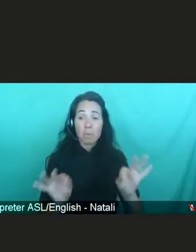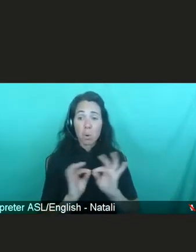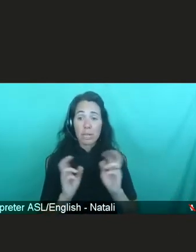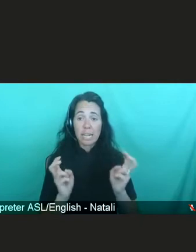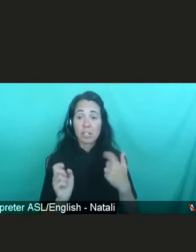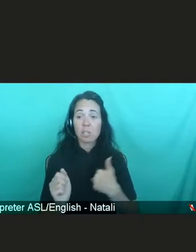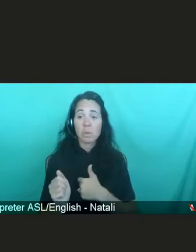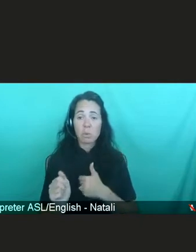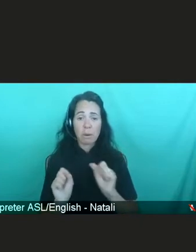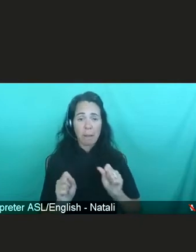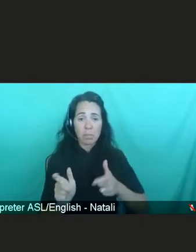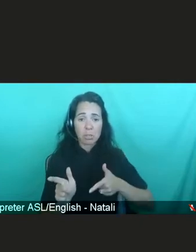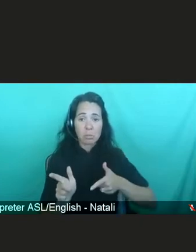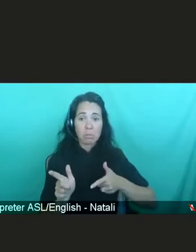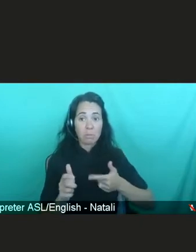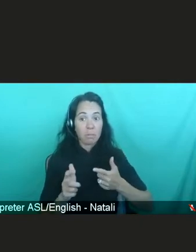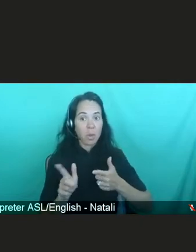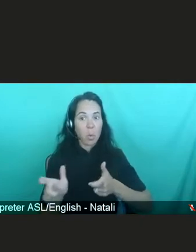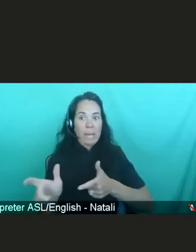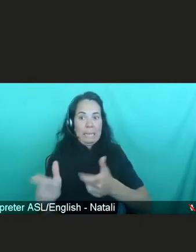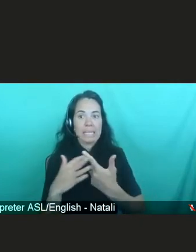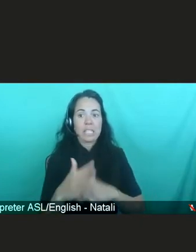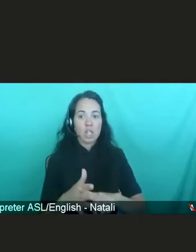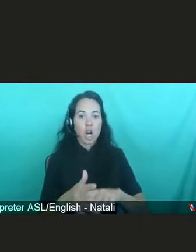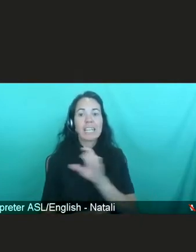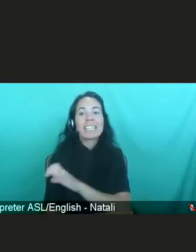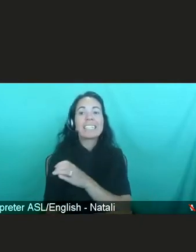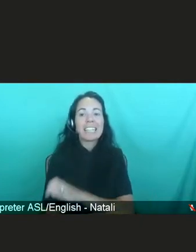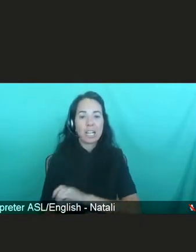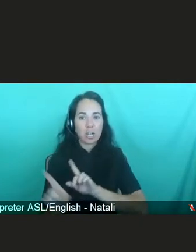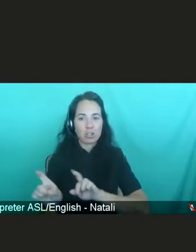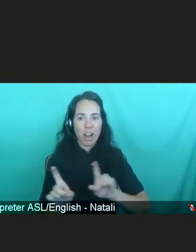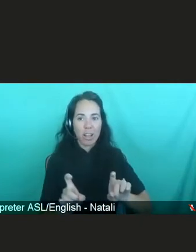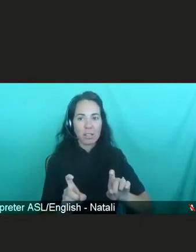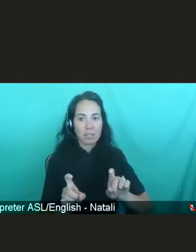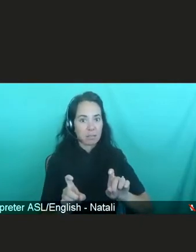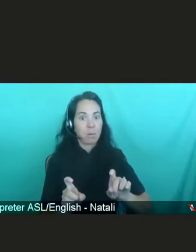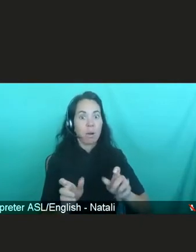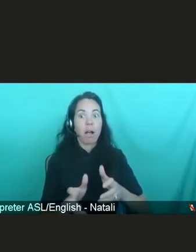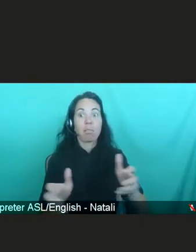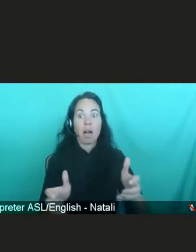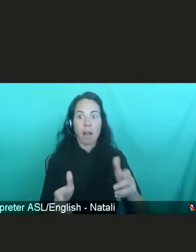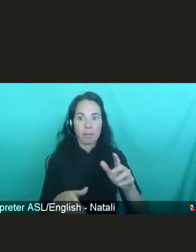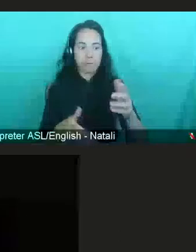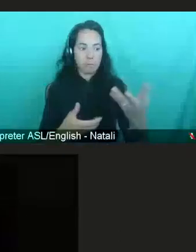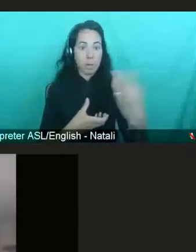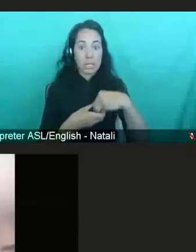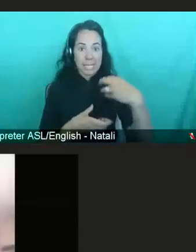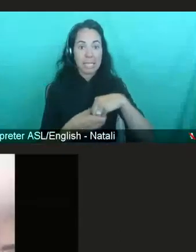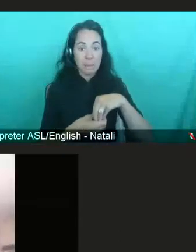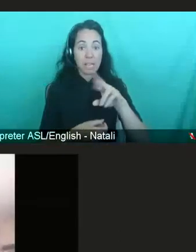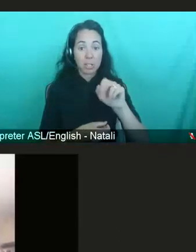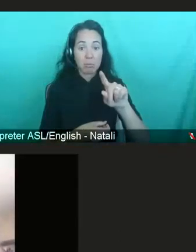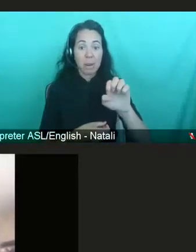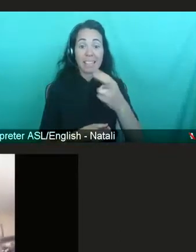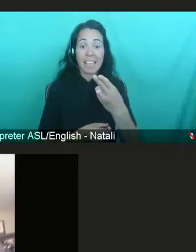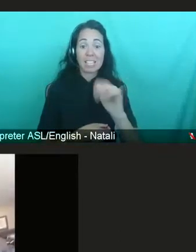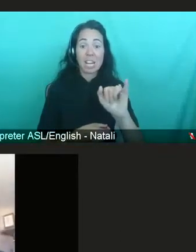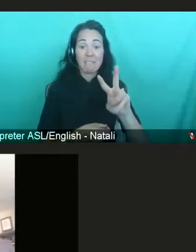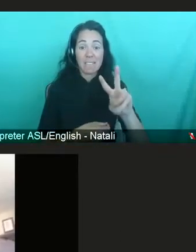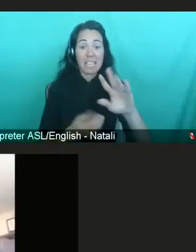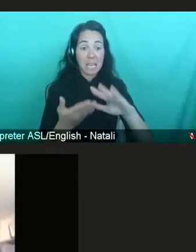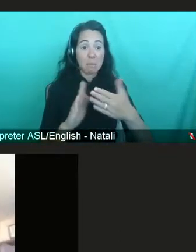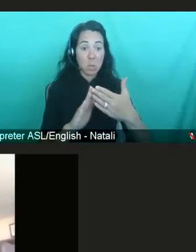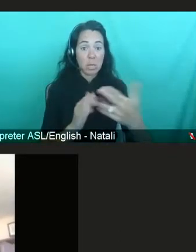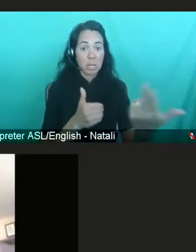enroll clinical trials. We had a very high participation rate by the HIV-infected community into clinical trials, higher than we see in